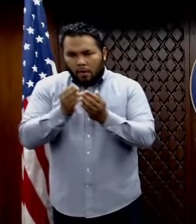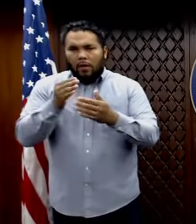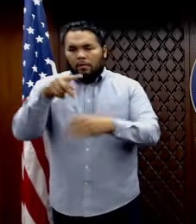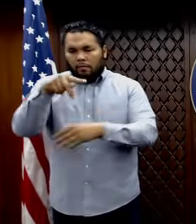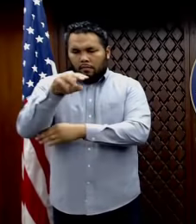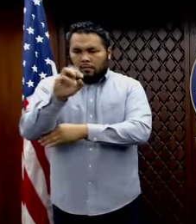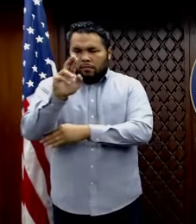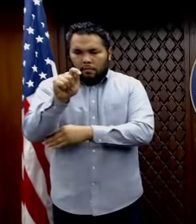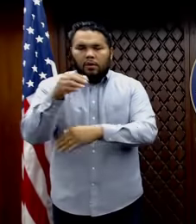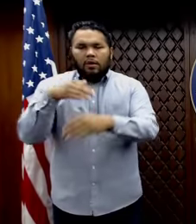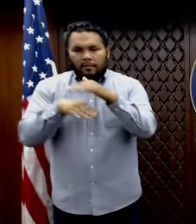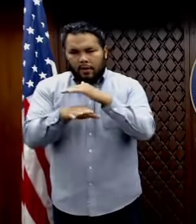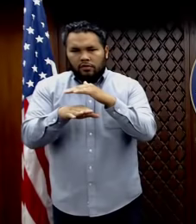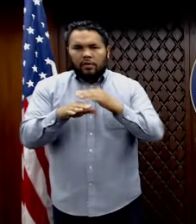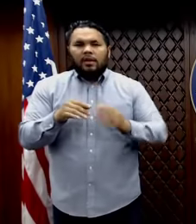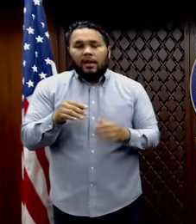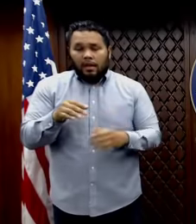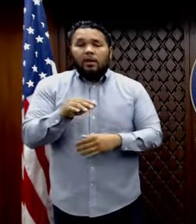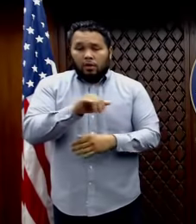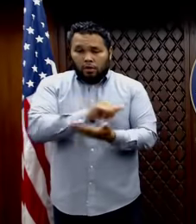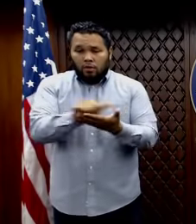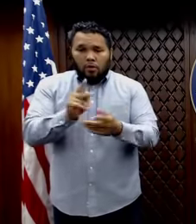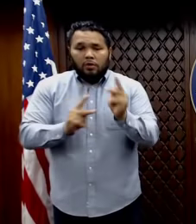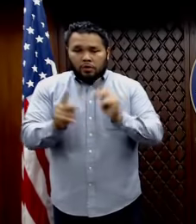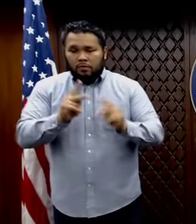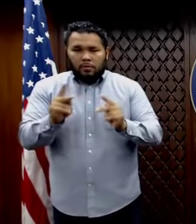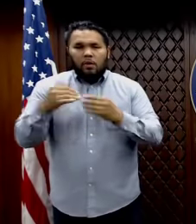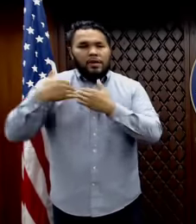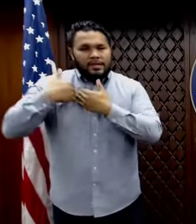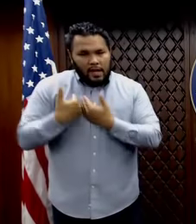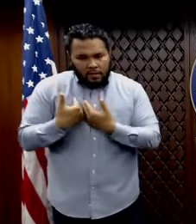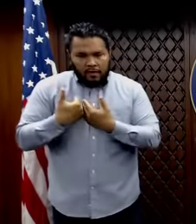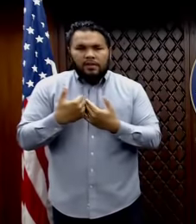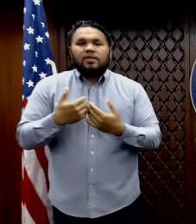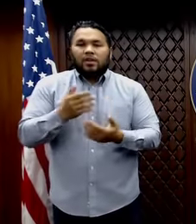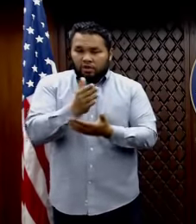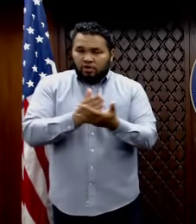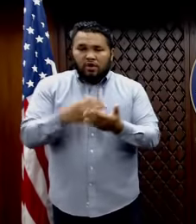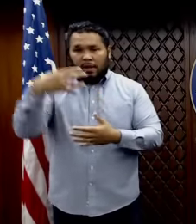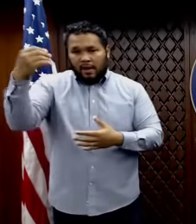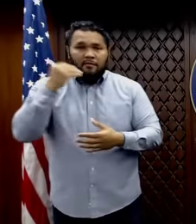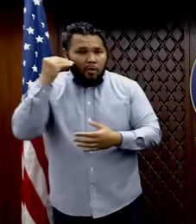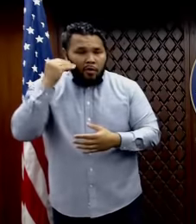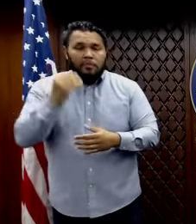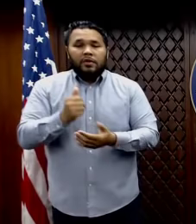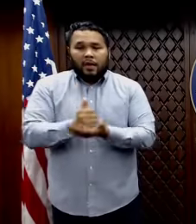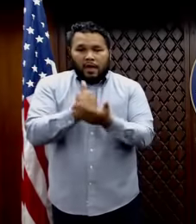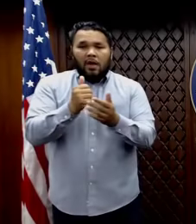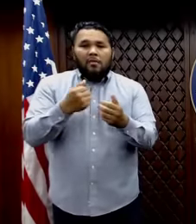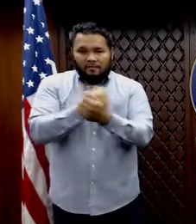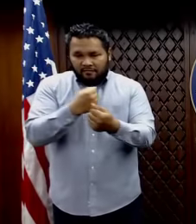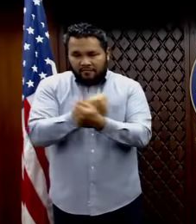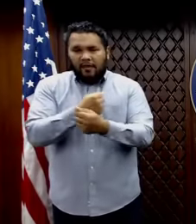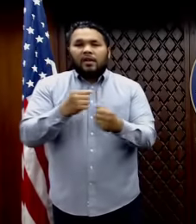we don't have to. Some have continued working but left home to protect their families. Others have to explain